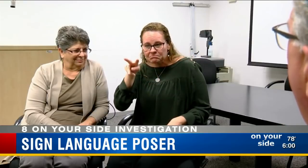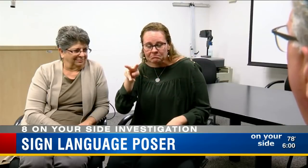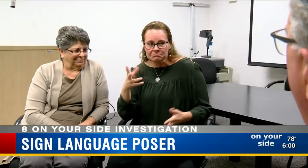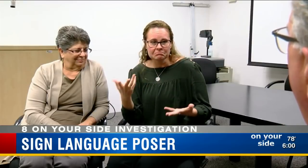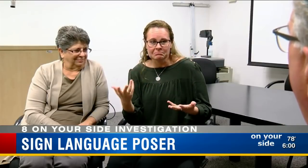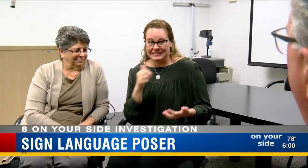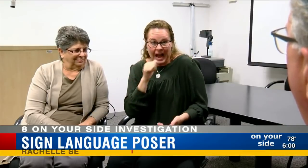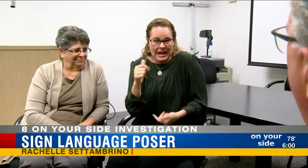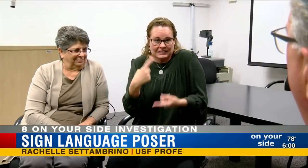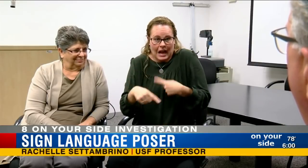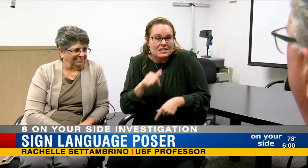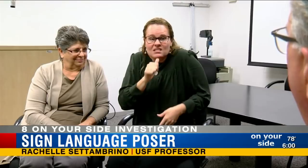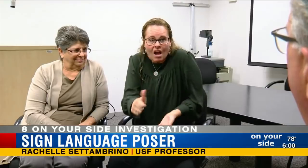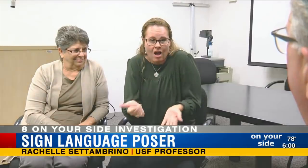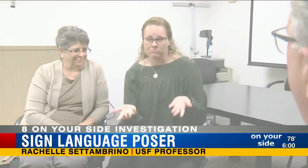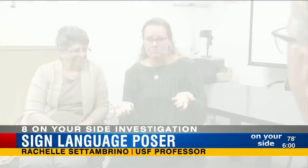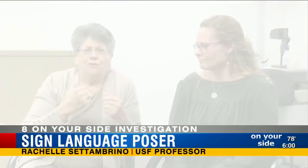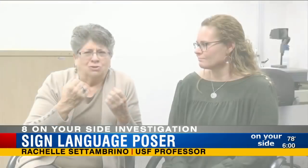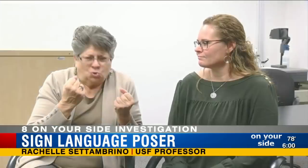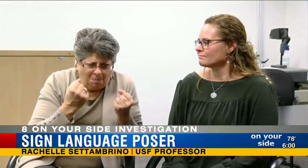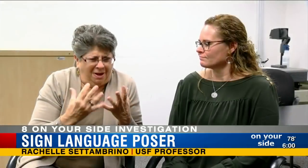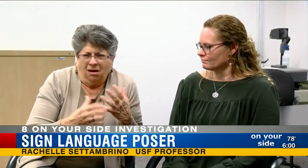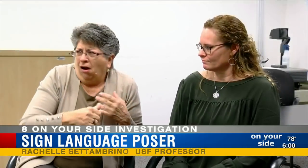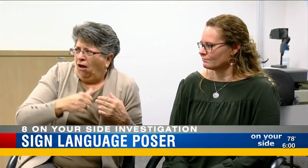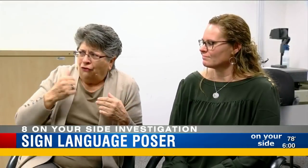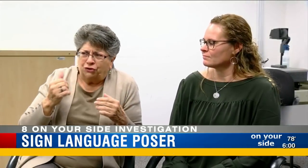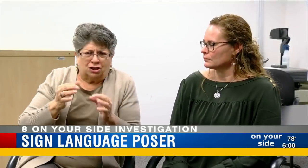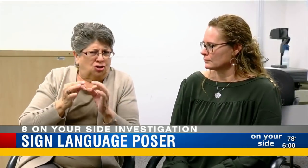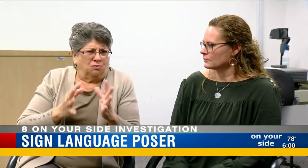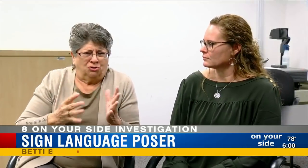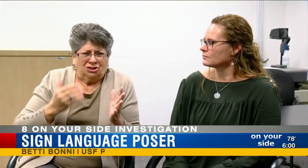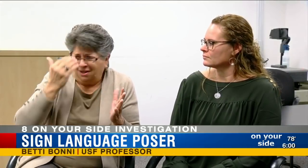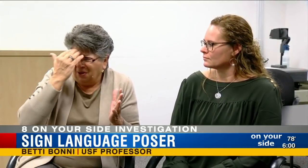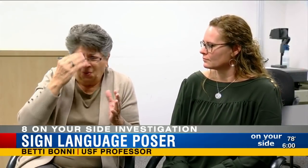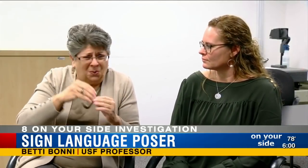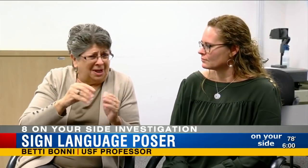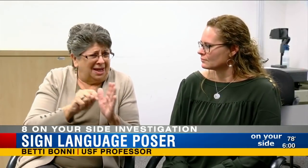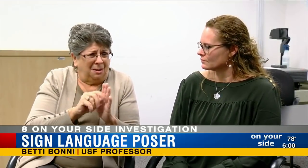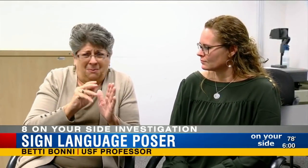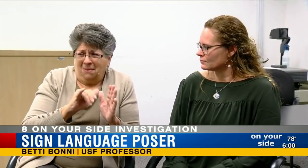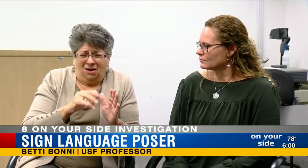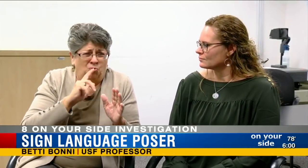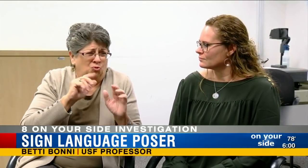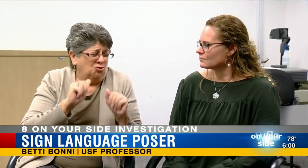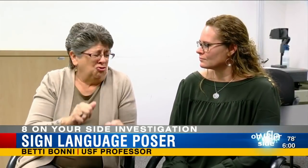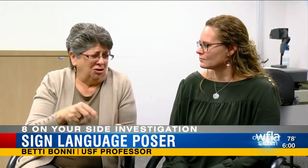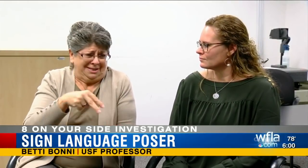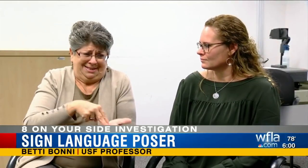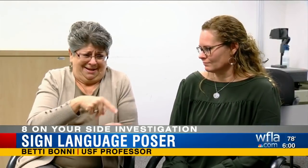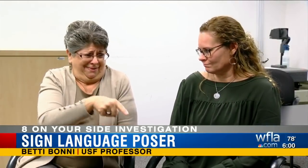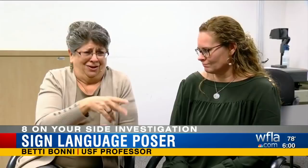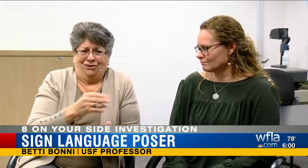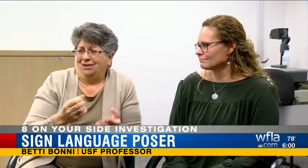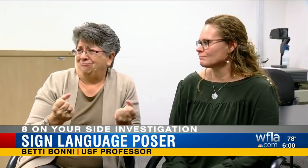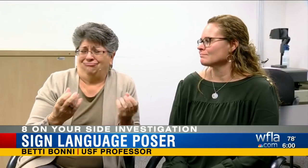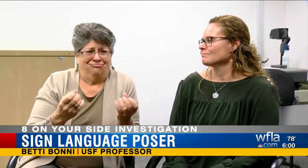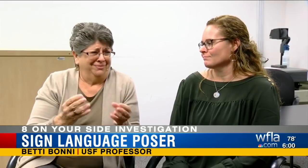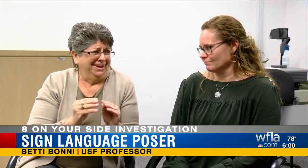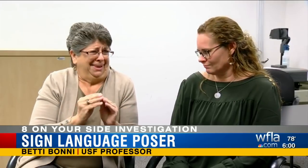really understand anything that was going on. All of the other interpreters that could have been standing on there and been signing the information